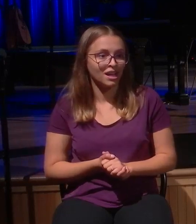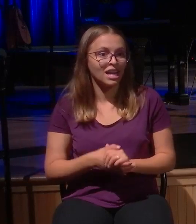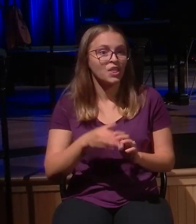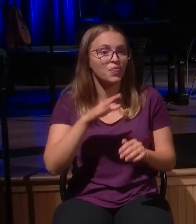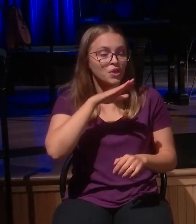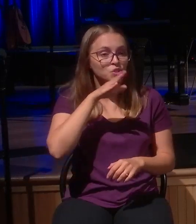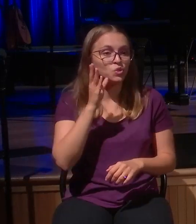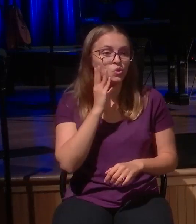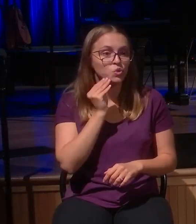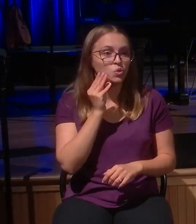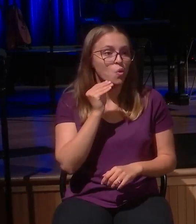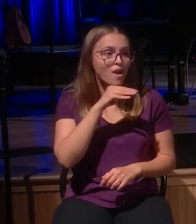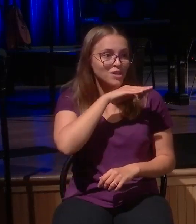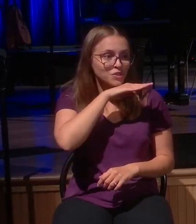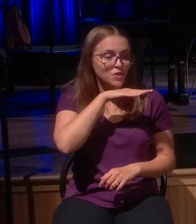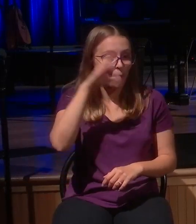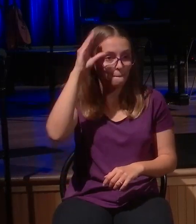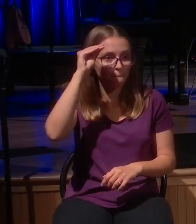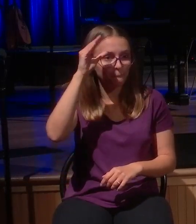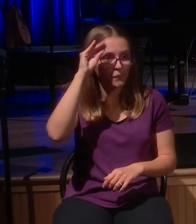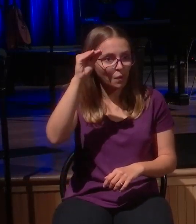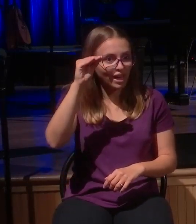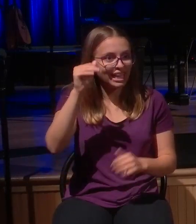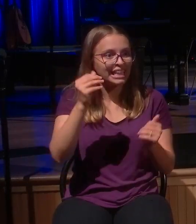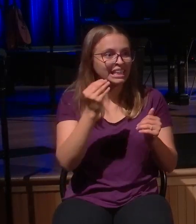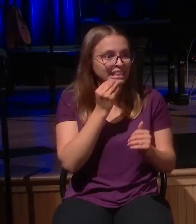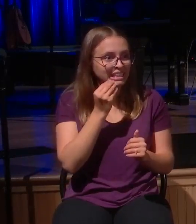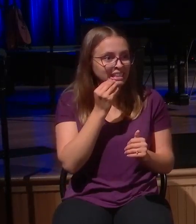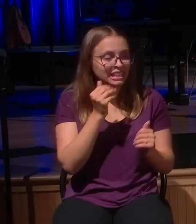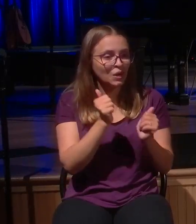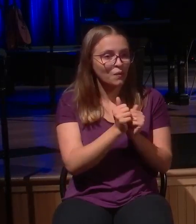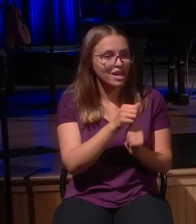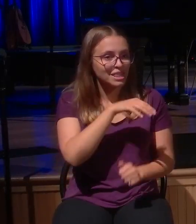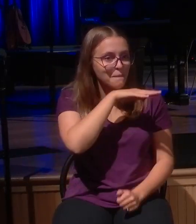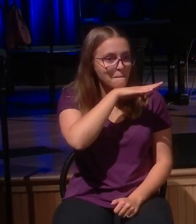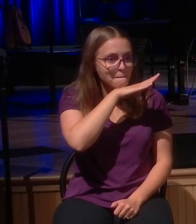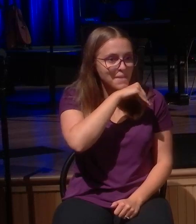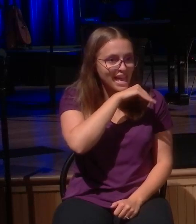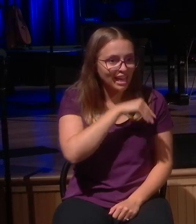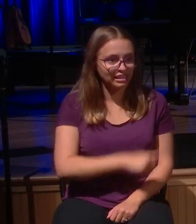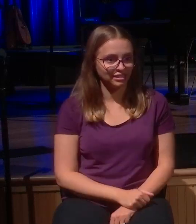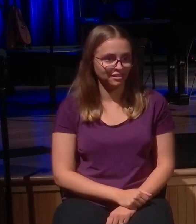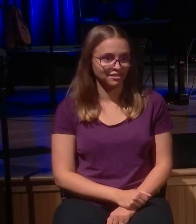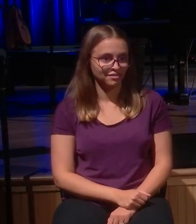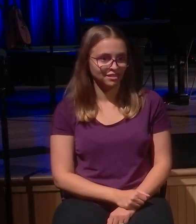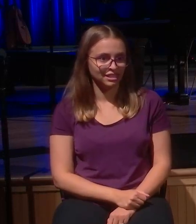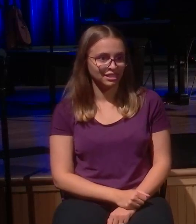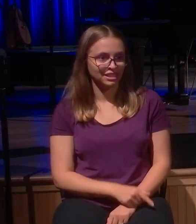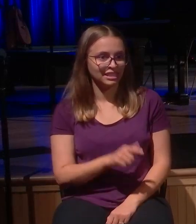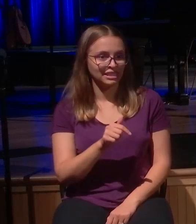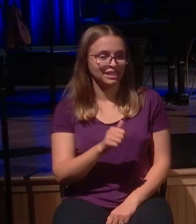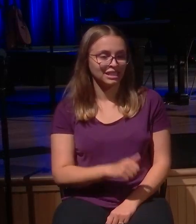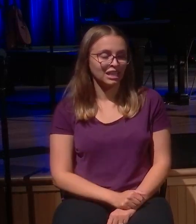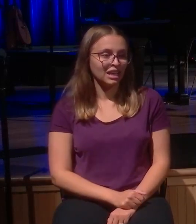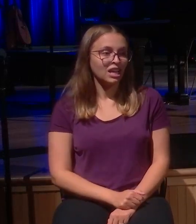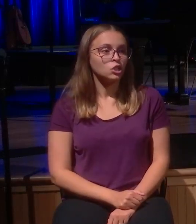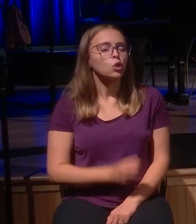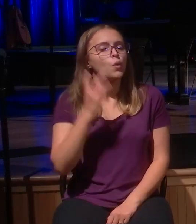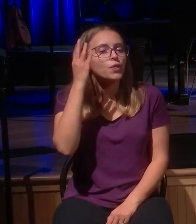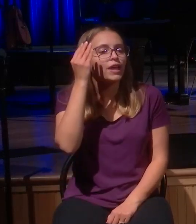So let me just kind of make our own little parable about something that you could perhaps identify with. Think of it this way. Imagine